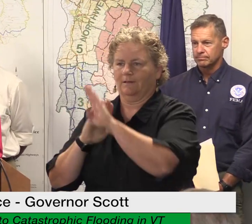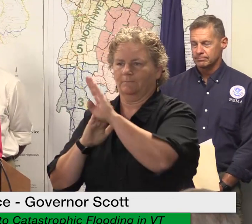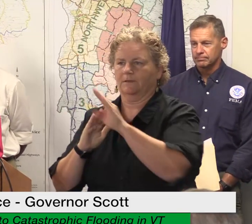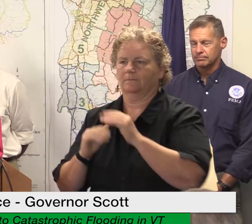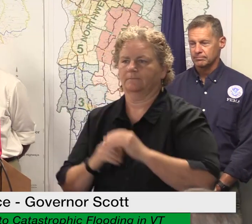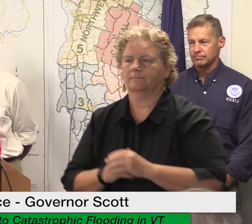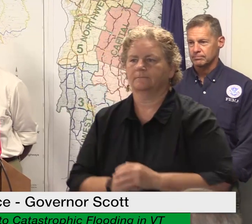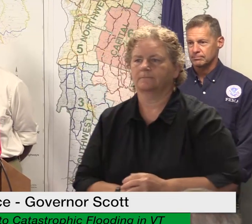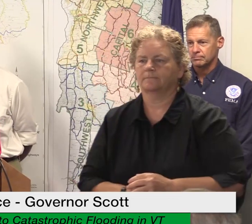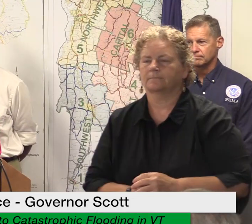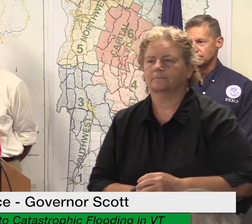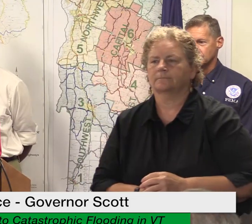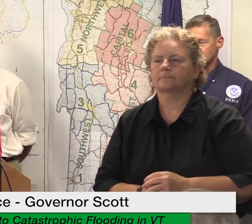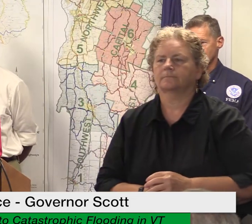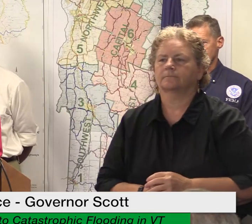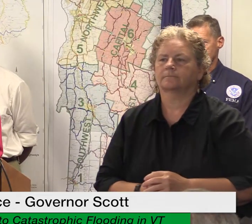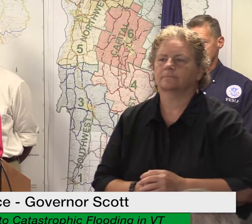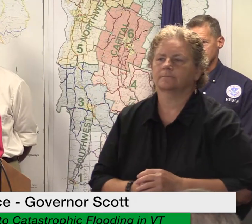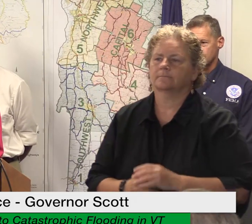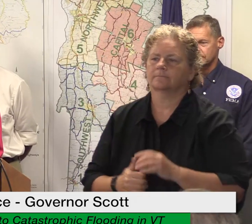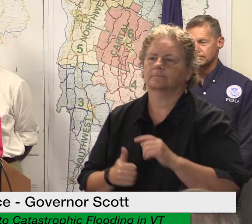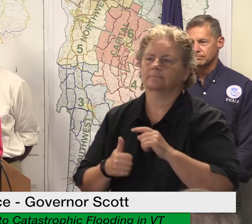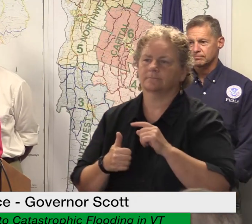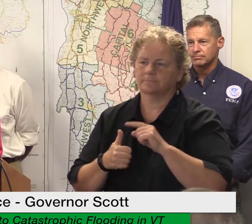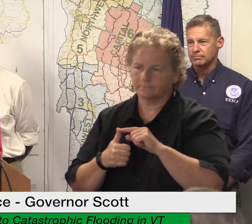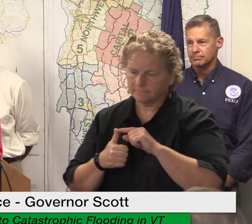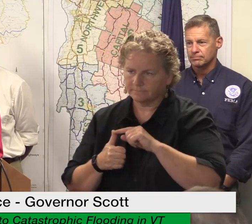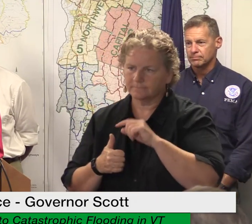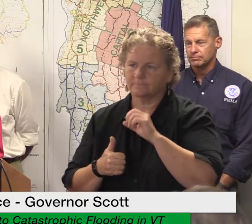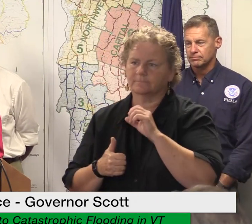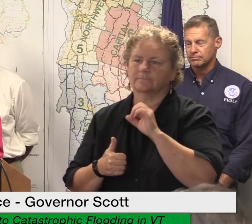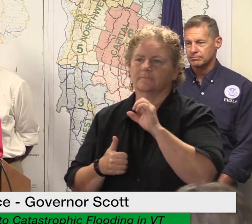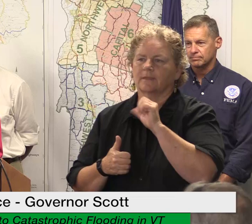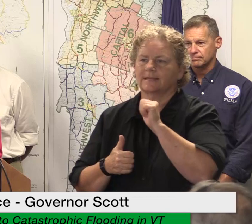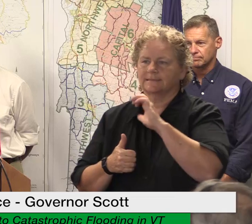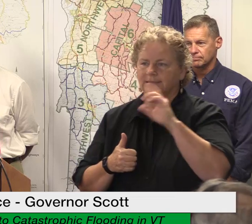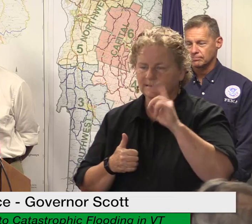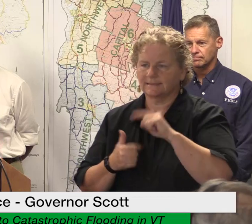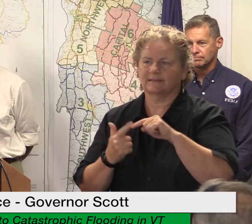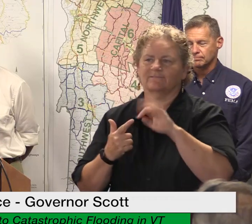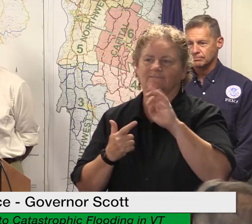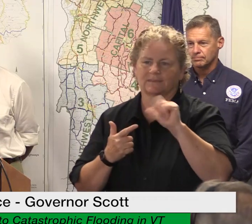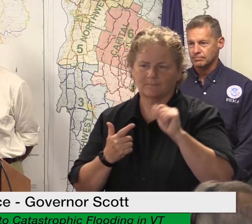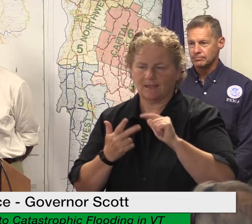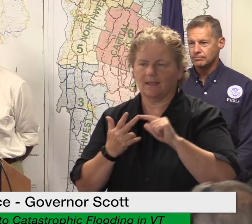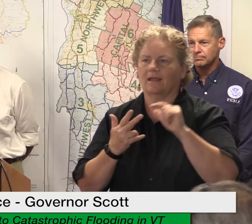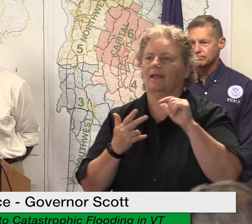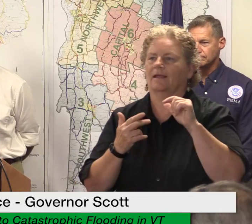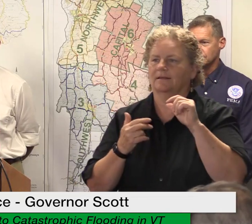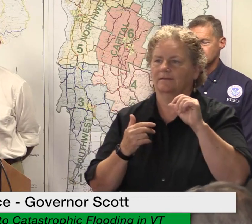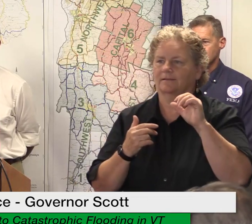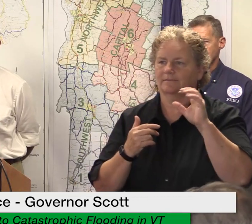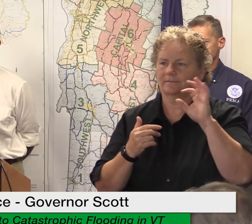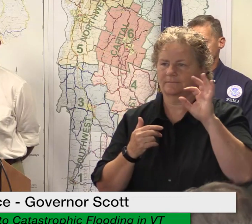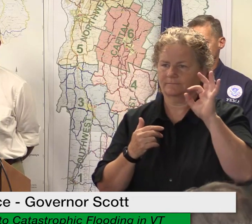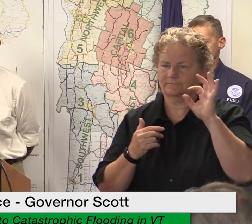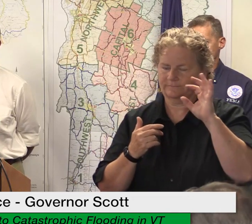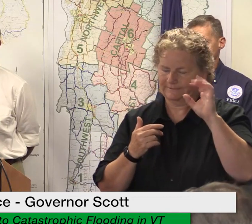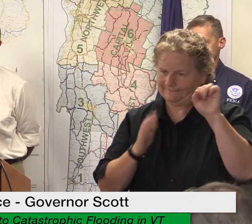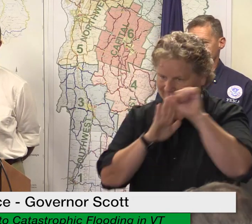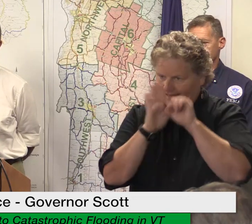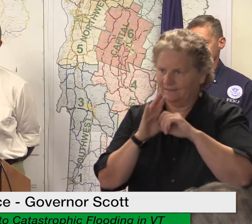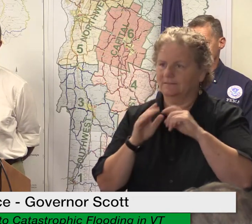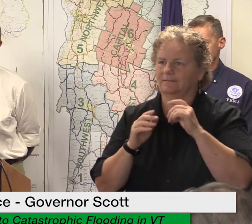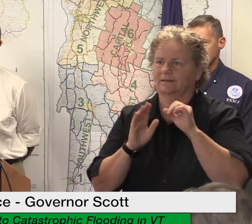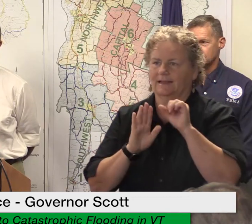business administration administration and fema to understand share and communicate the federal programs available